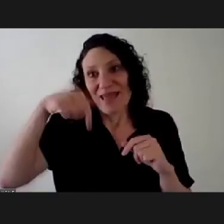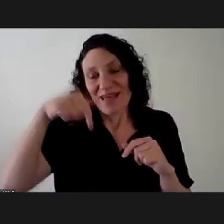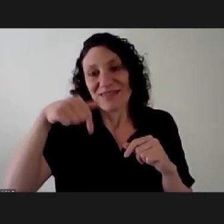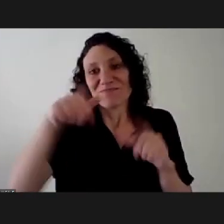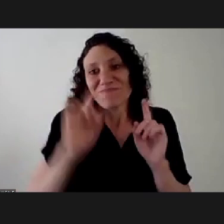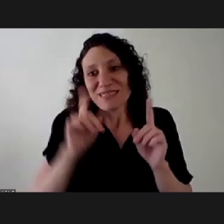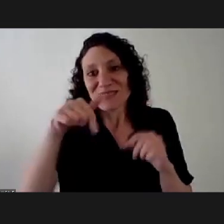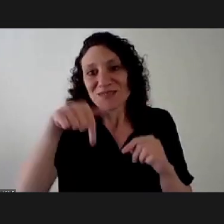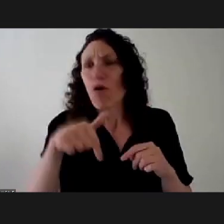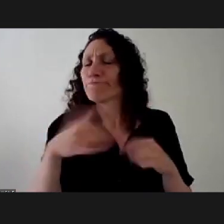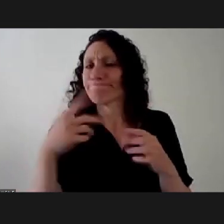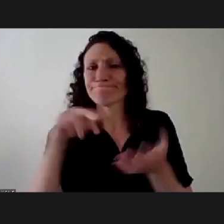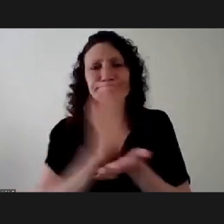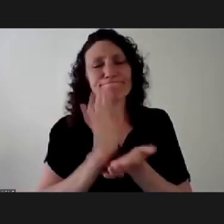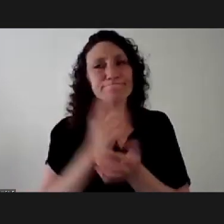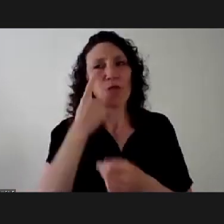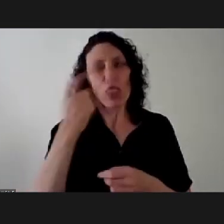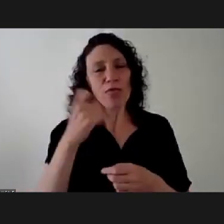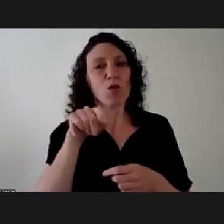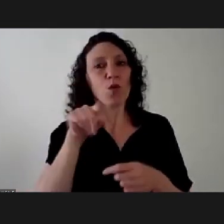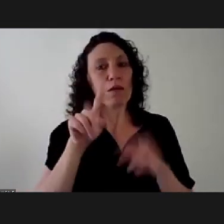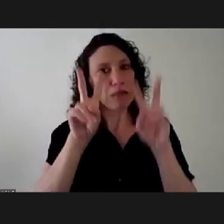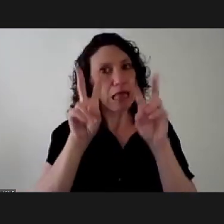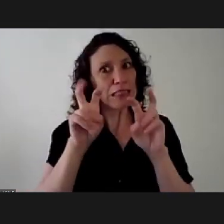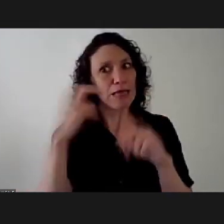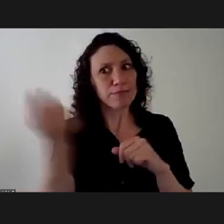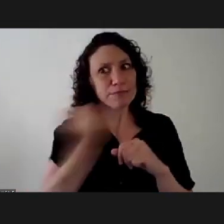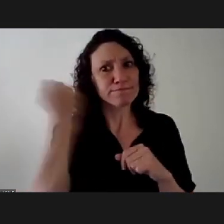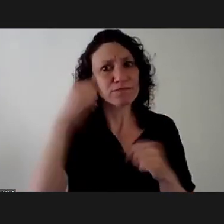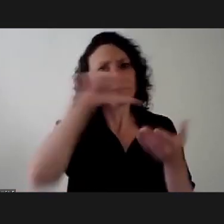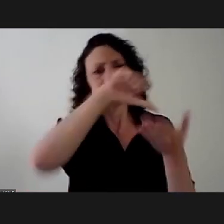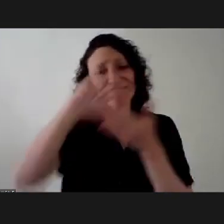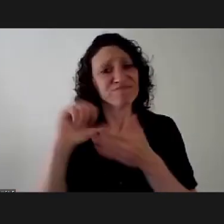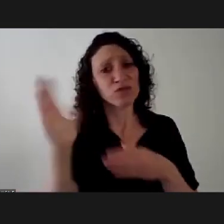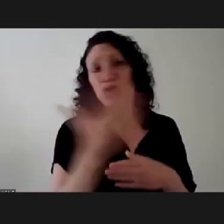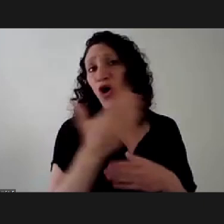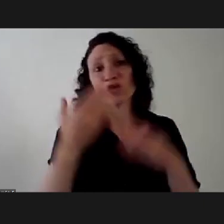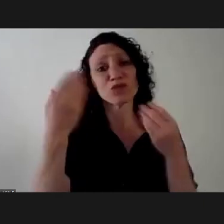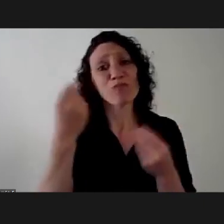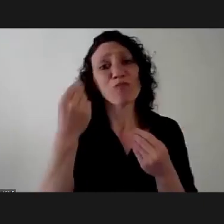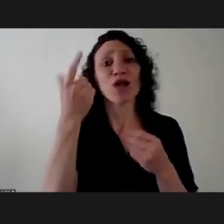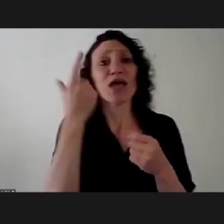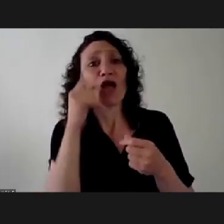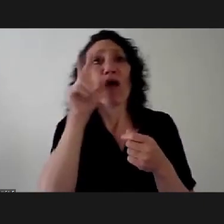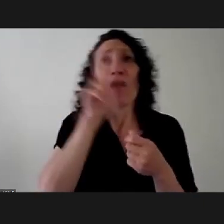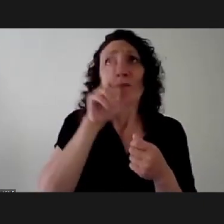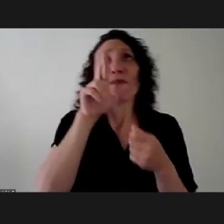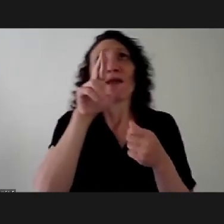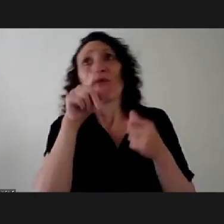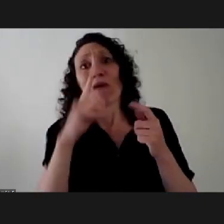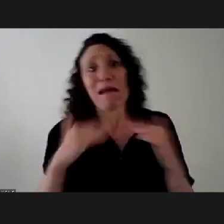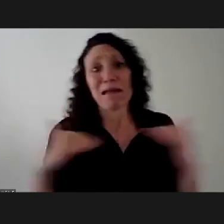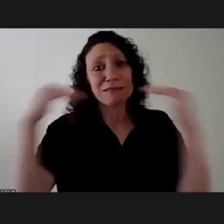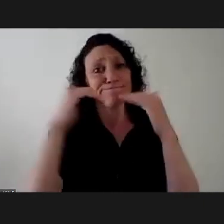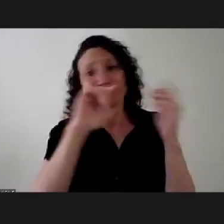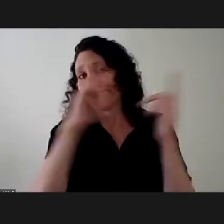country undoubtedly this reflects the cross-cutting nature of this topic meaning that in every country we